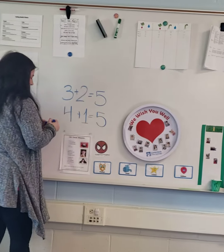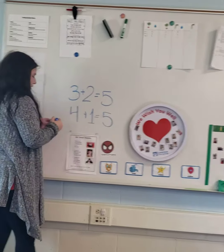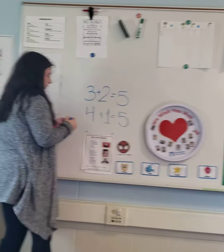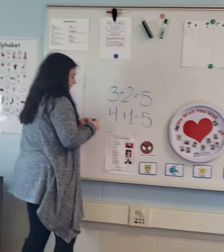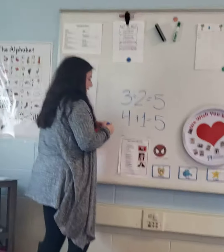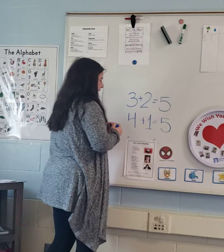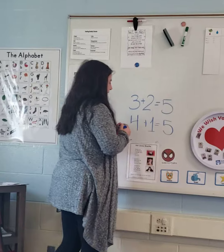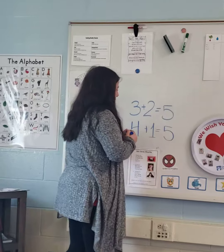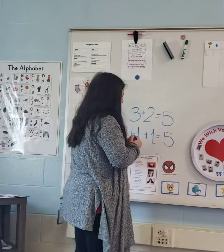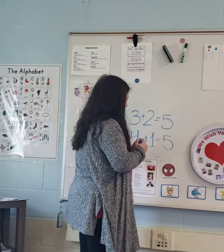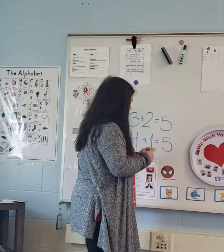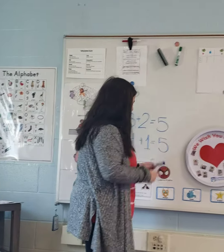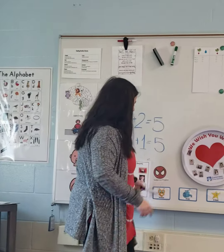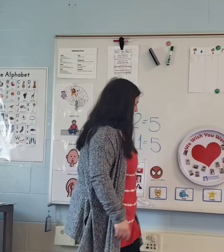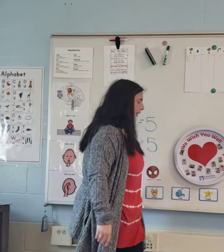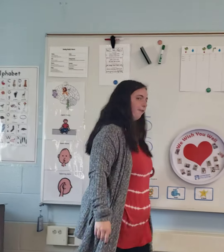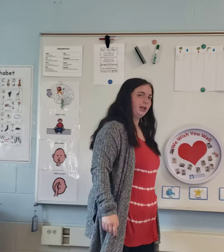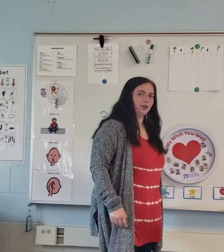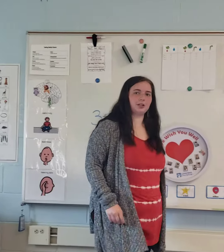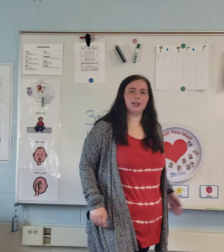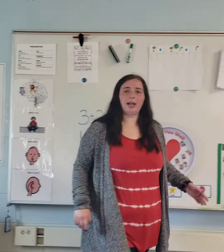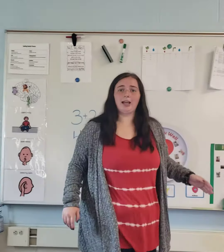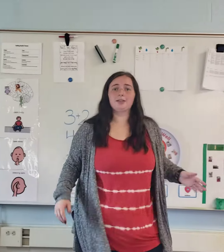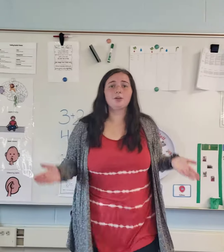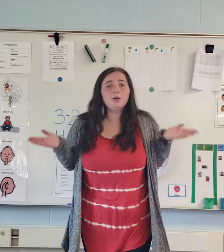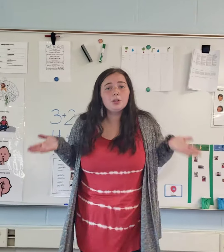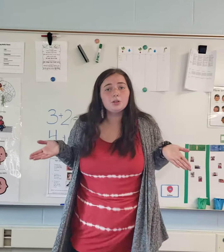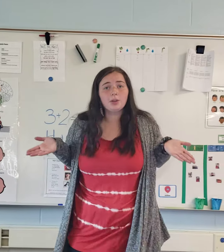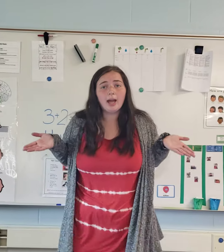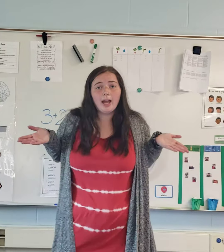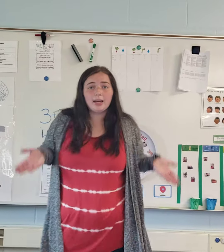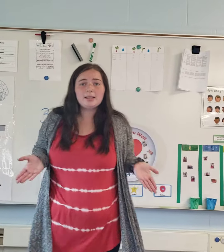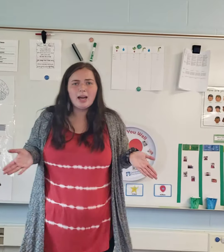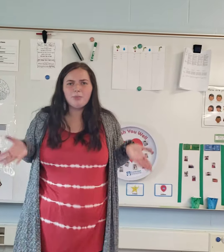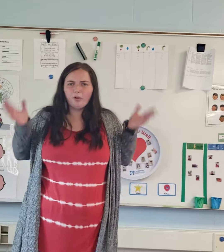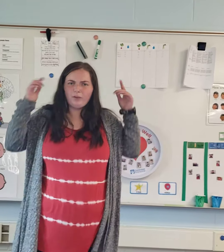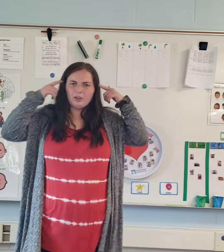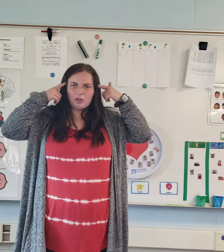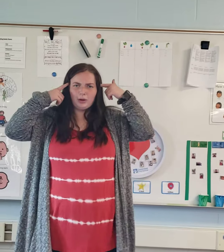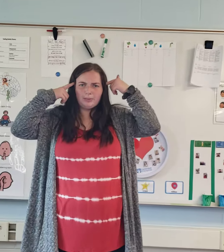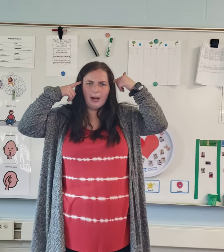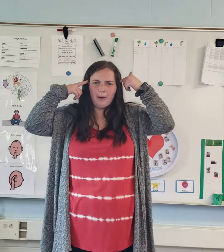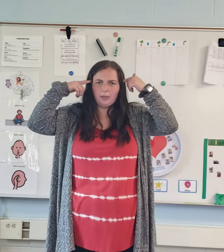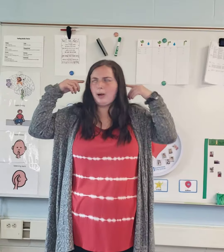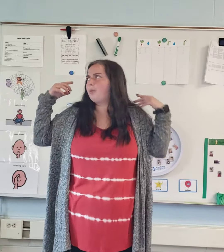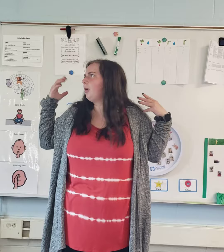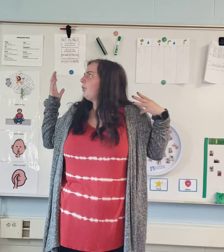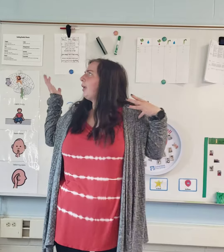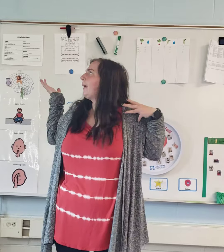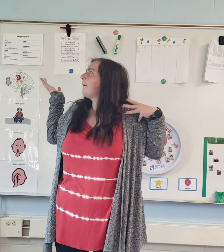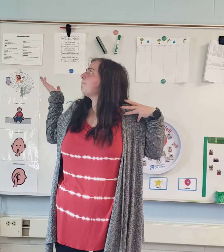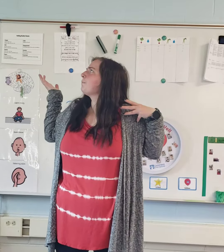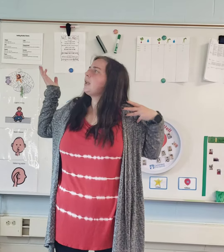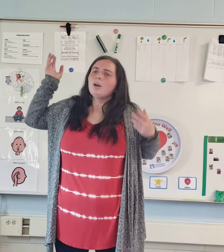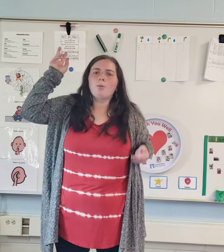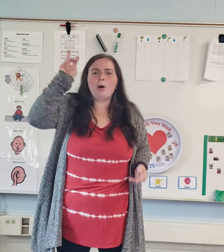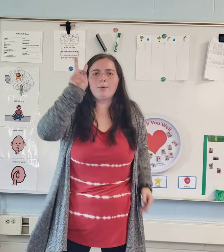Look at that. We counted with our fingers today. So you can do that anytime you're feeling tricked by a math problem. If you're like, what